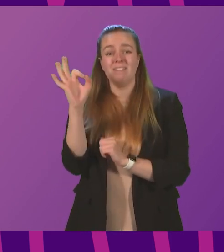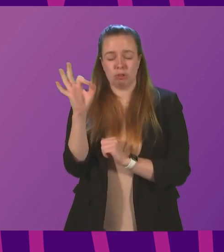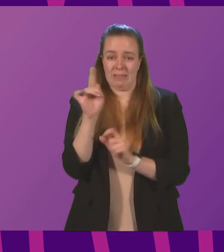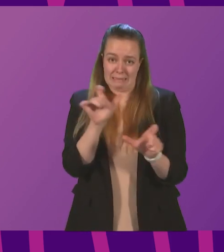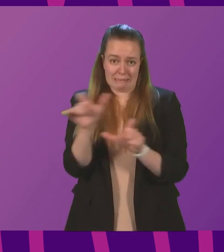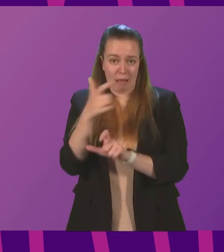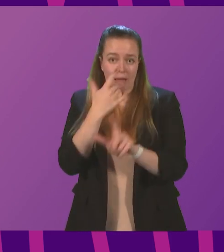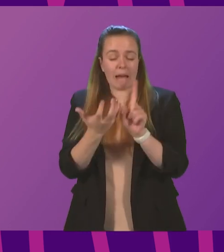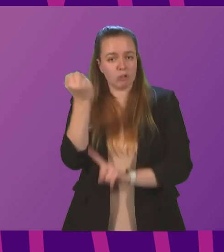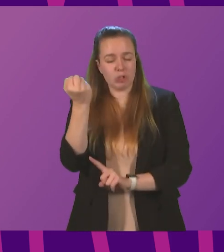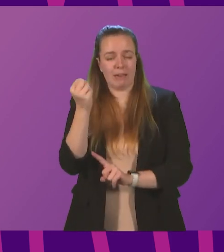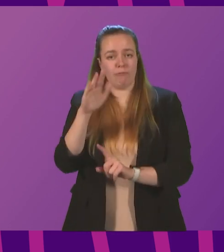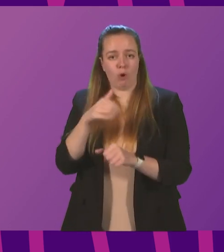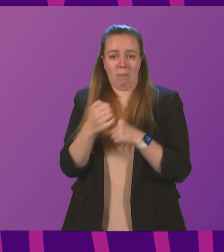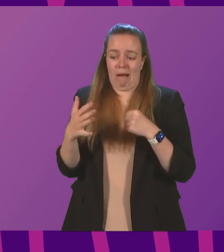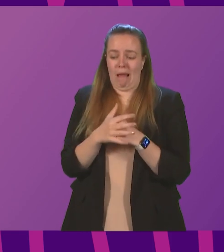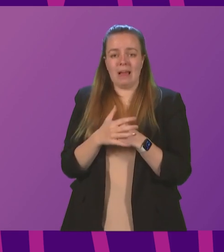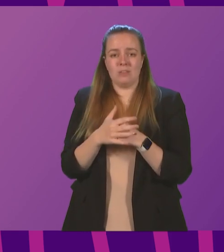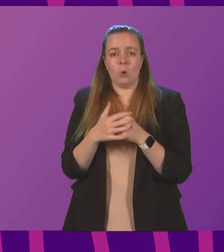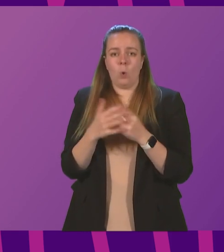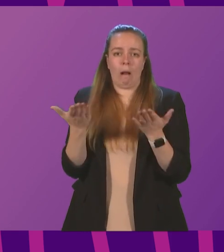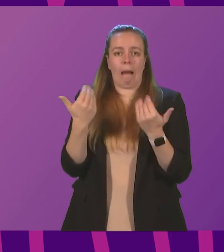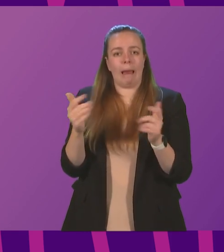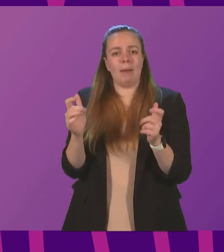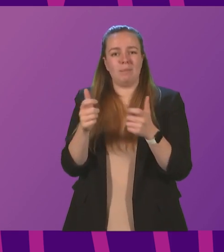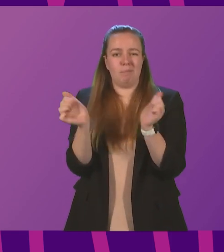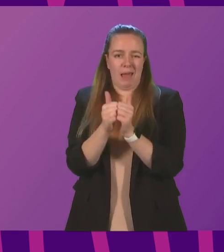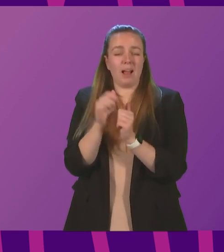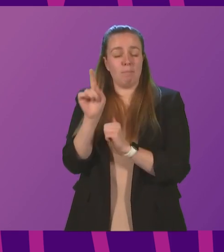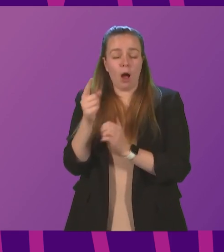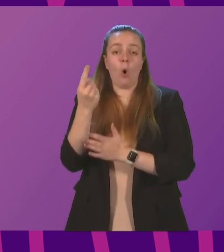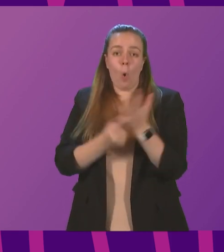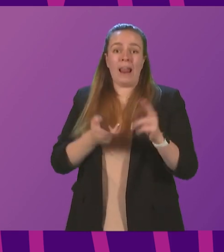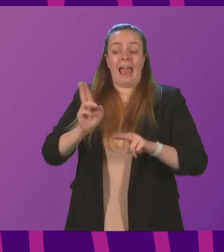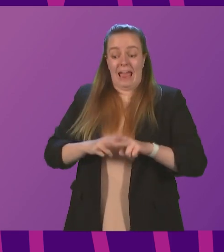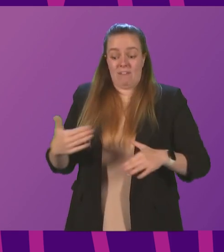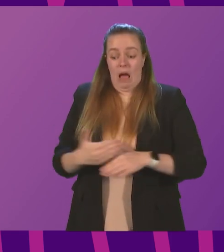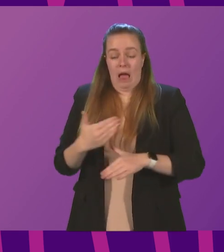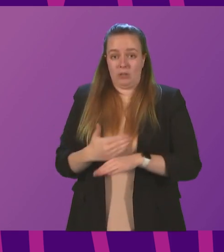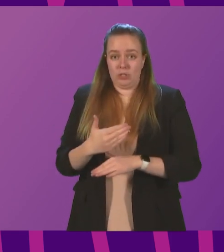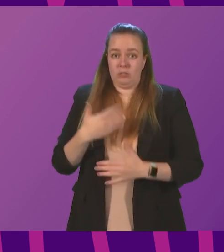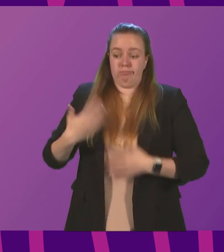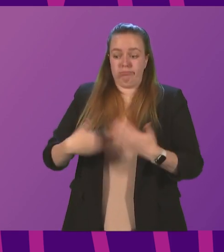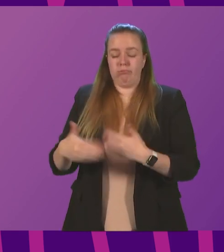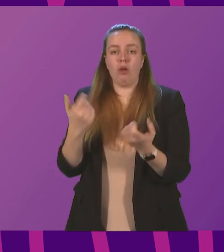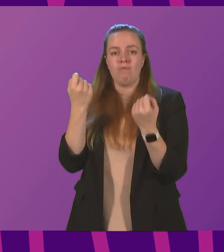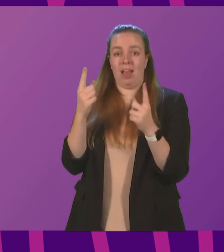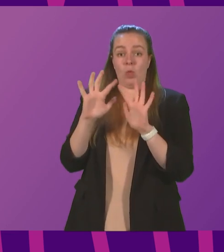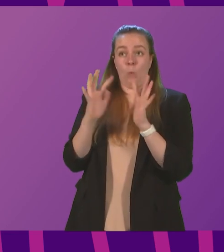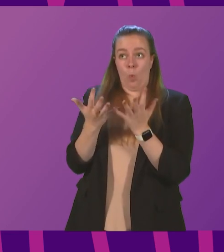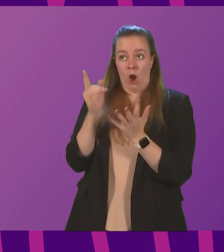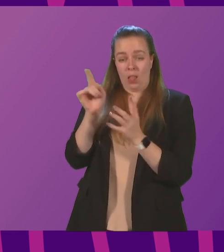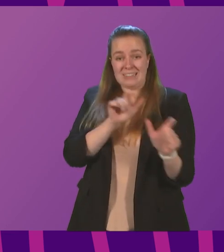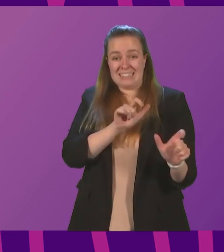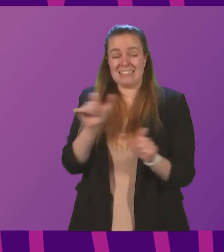still within grasp as a result of the Glasgow Climate Pact, but that will only remain the case if the actions are quickly taken to realise that the world is still